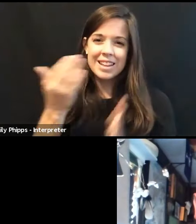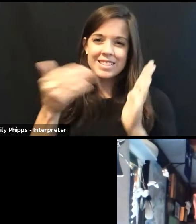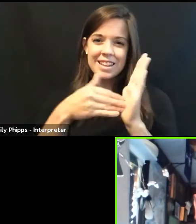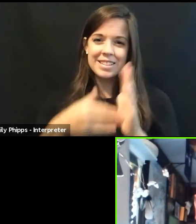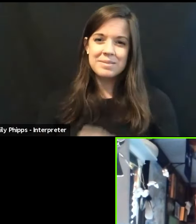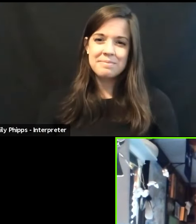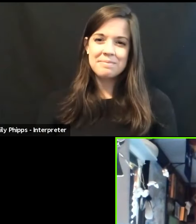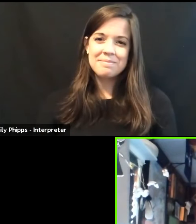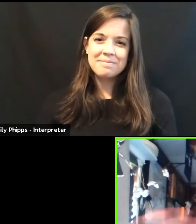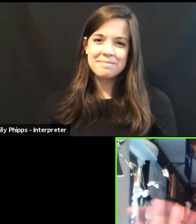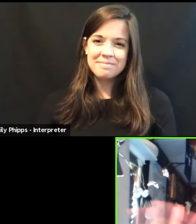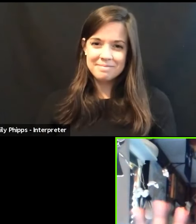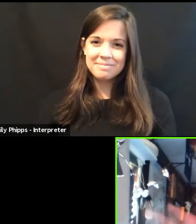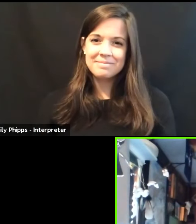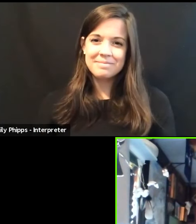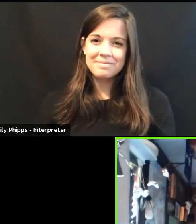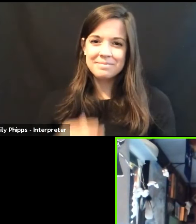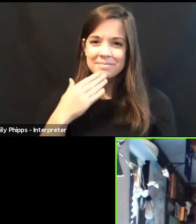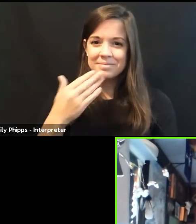Thank you, folks.